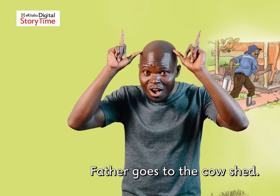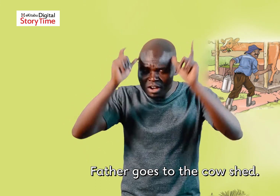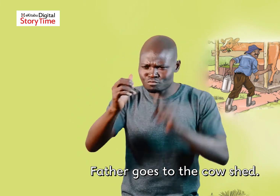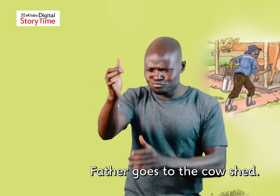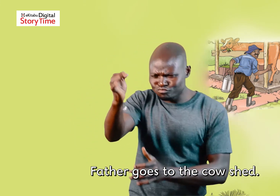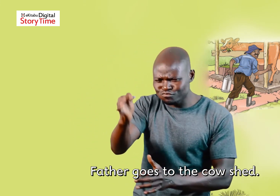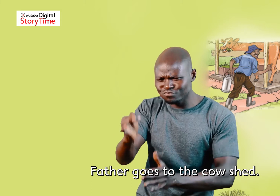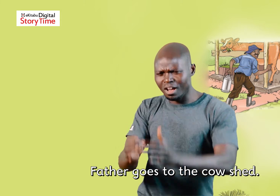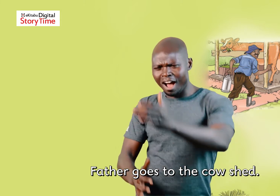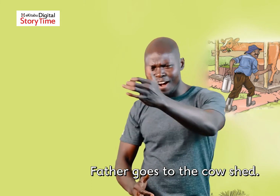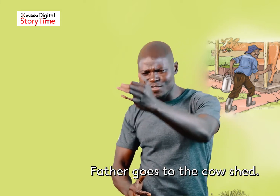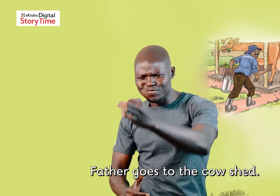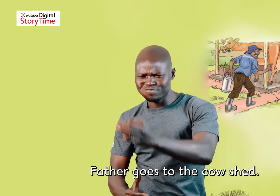Father goes to the cowshed